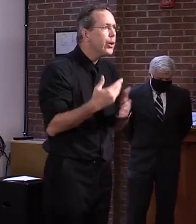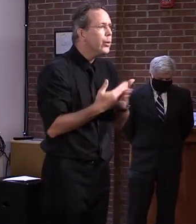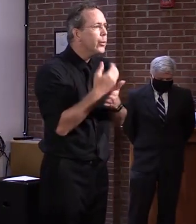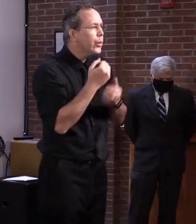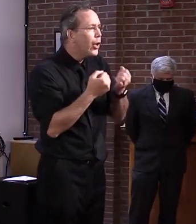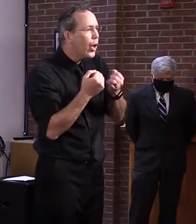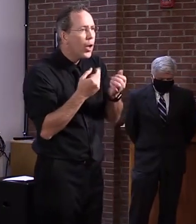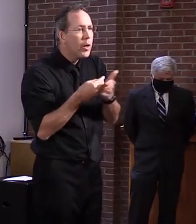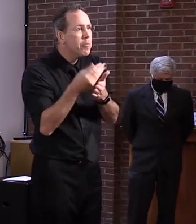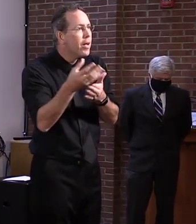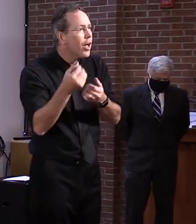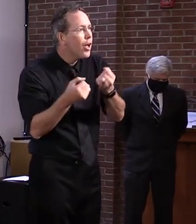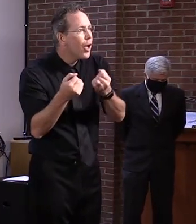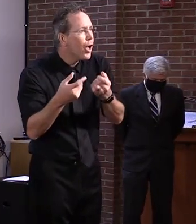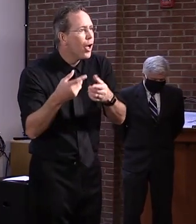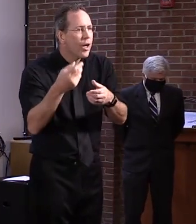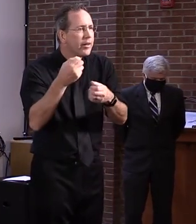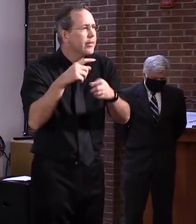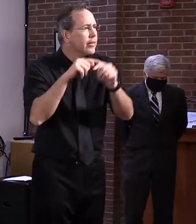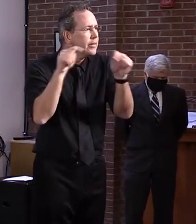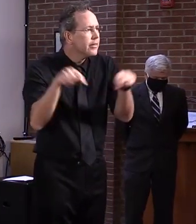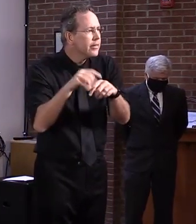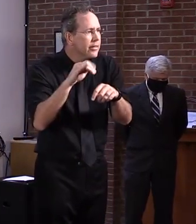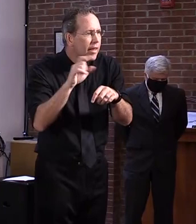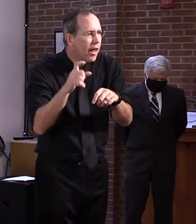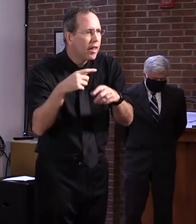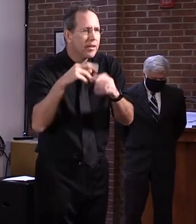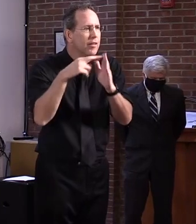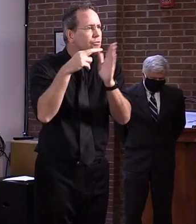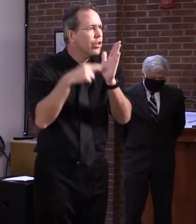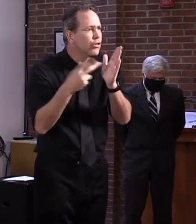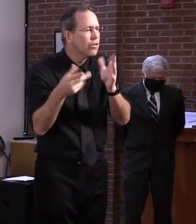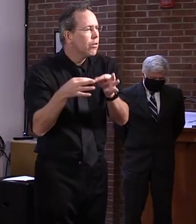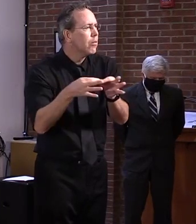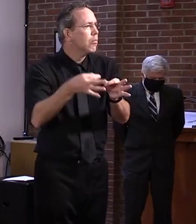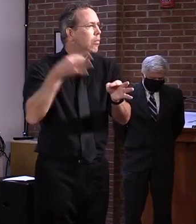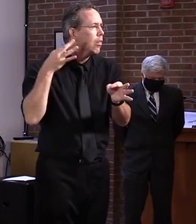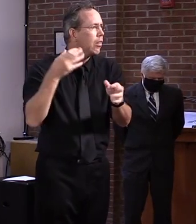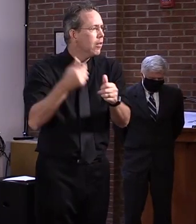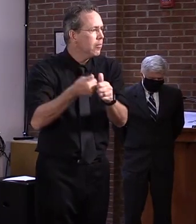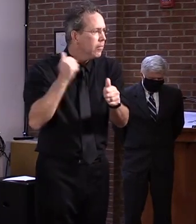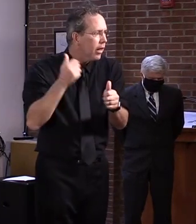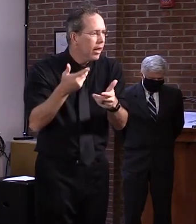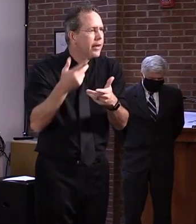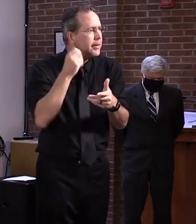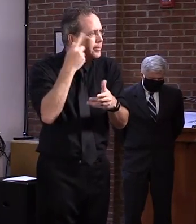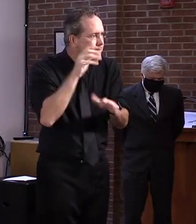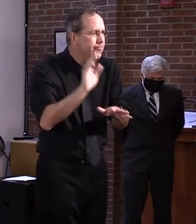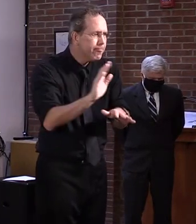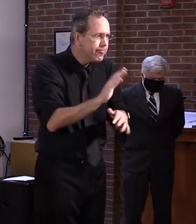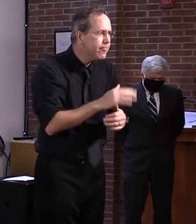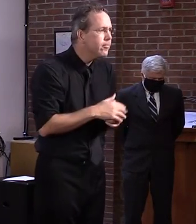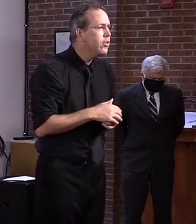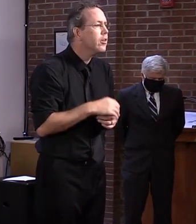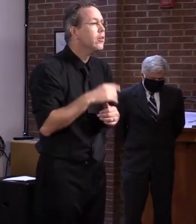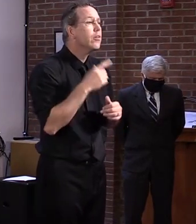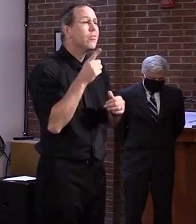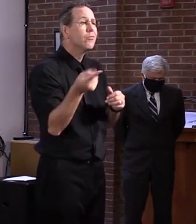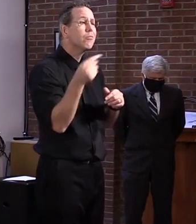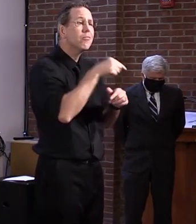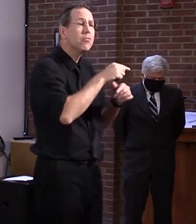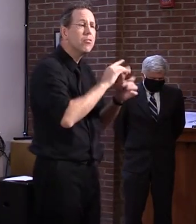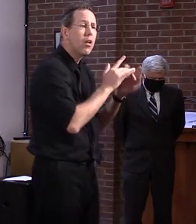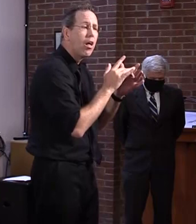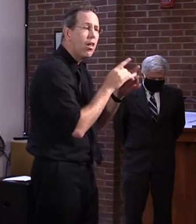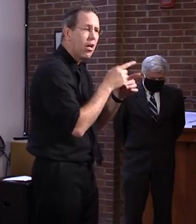vehicles that we want to, to work on. Um, but we'll see what happens in the future with the, uh, with the online permit system. We could improve